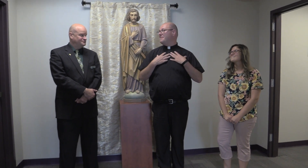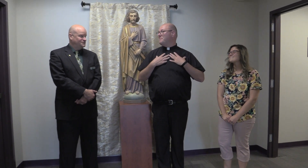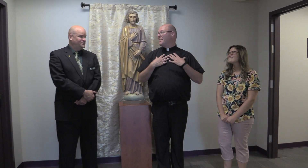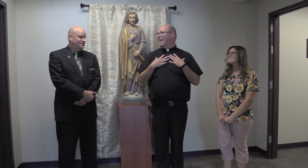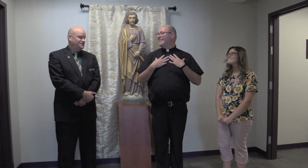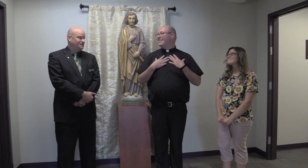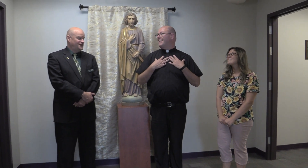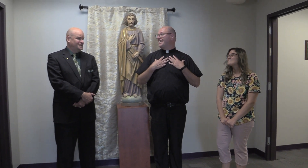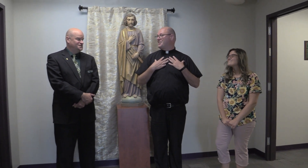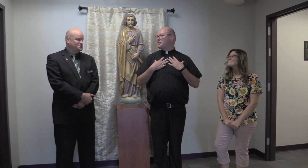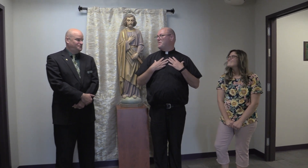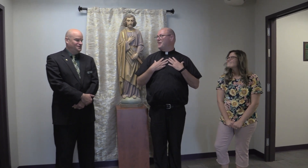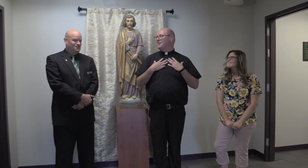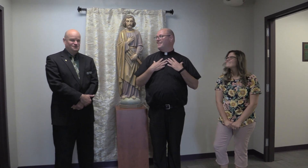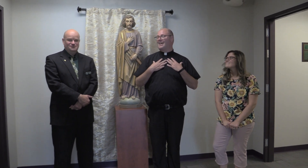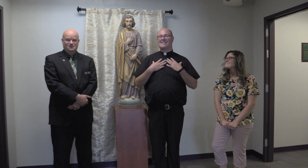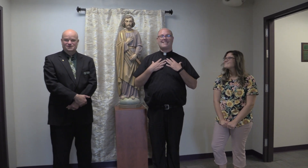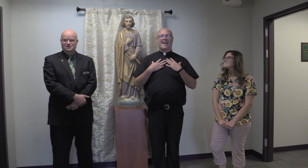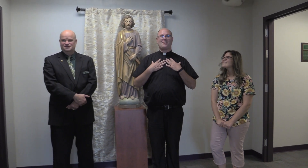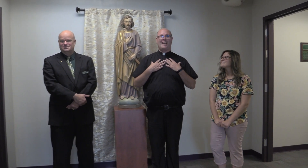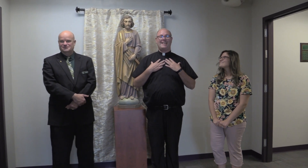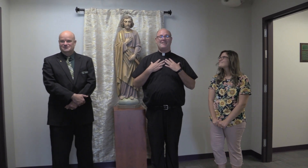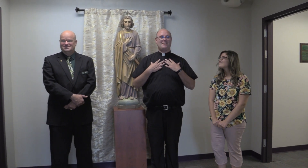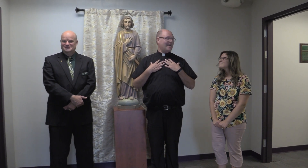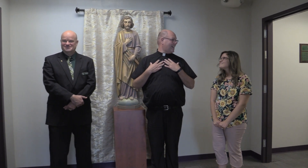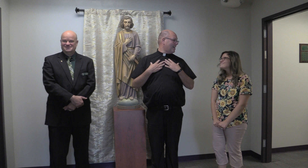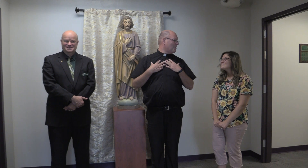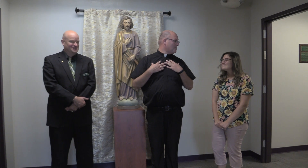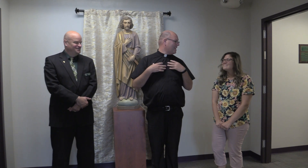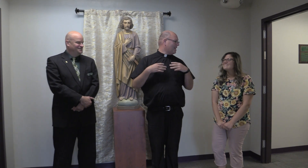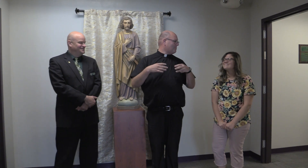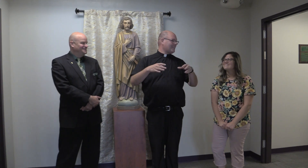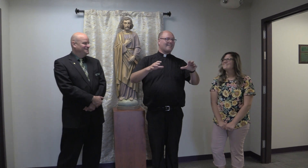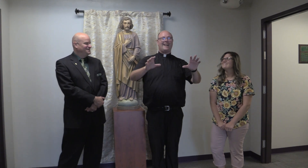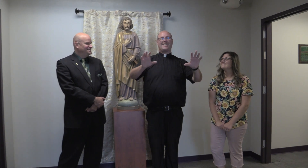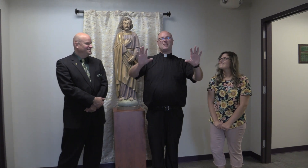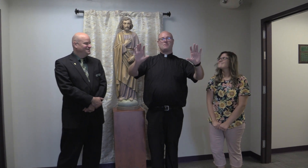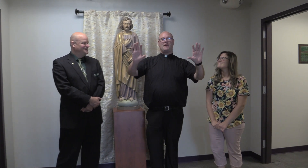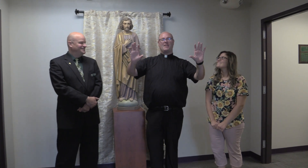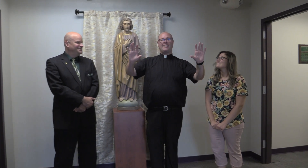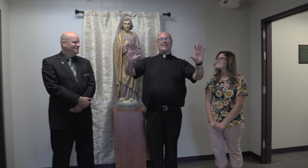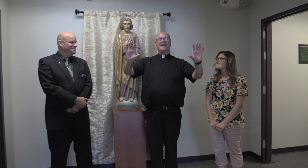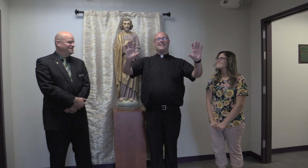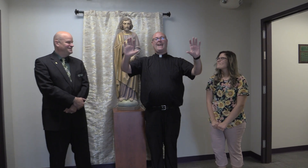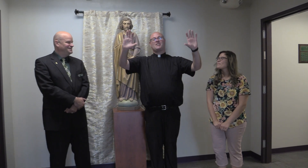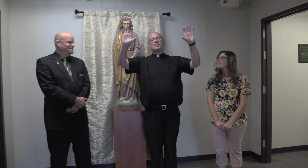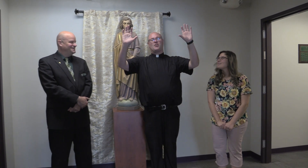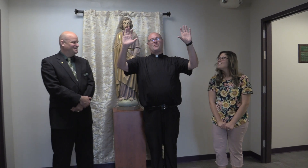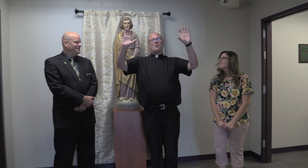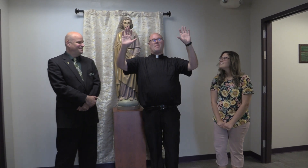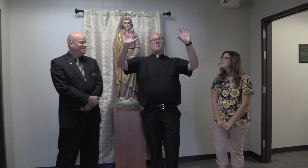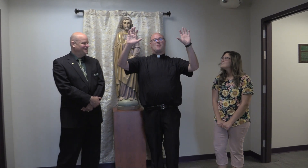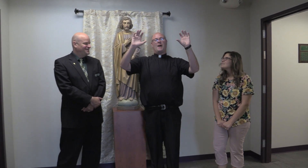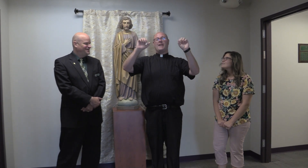on the Glockenspiel on Saturday evening. I will be up on the Glockenspiel again. Last year, if you remember, my